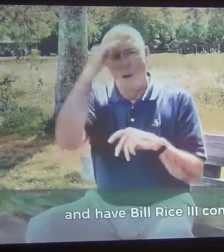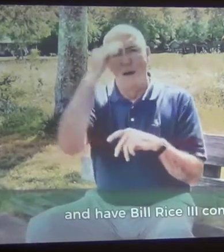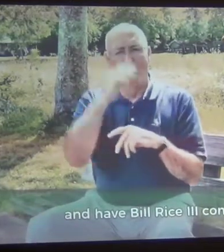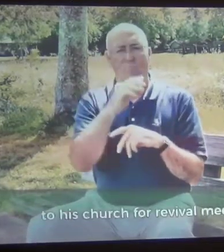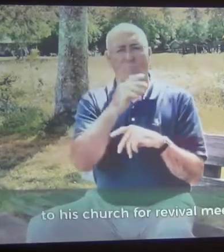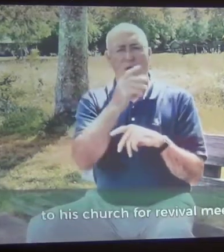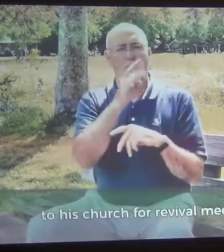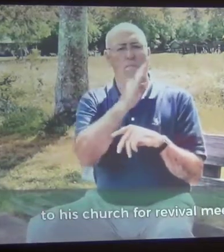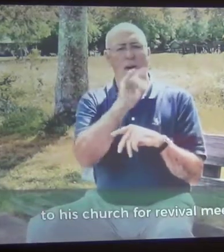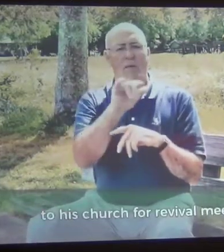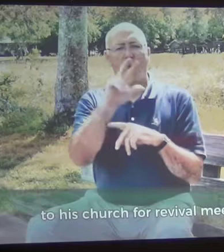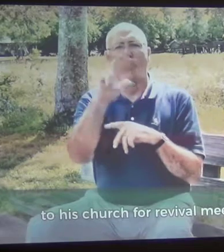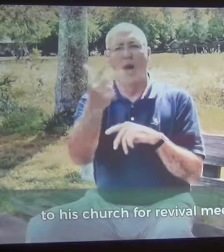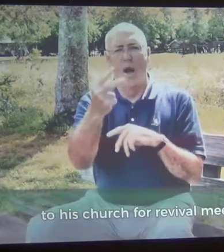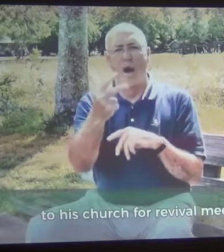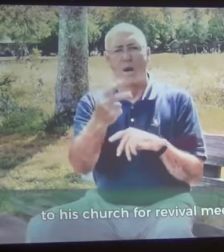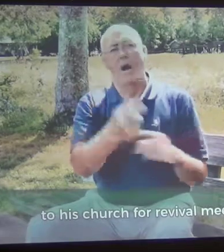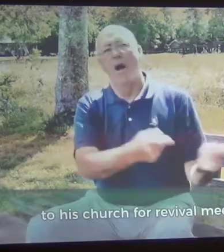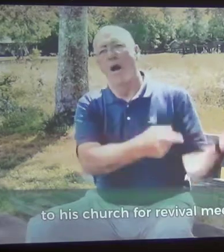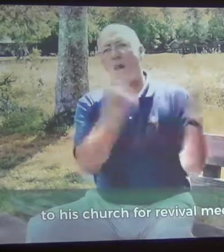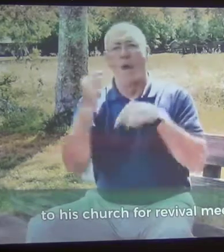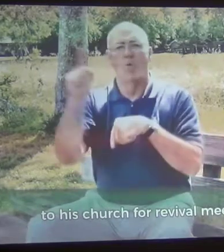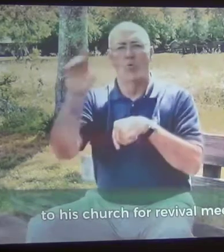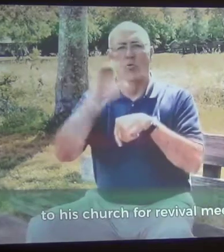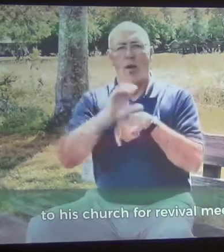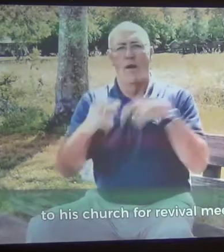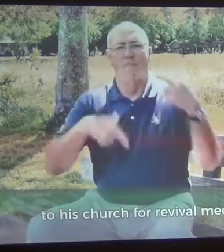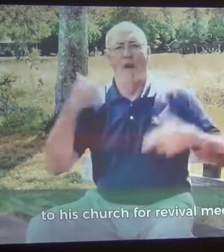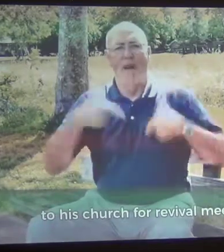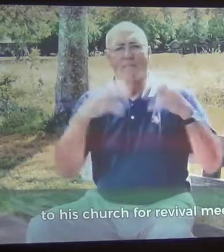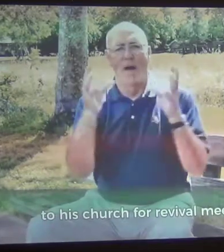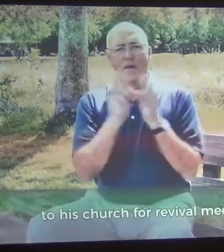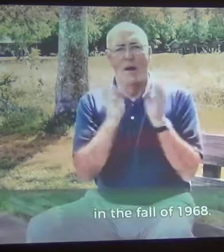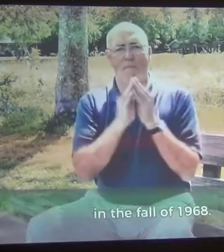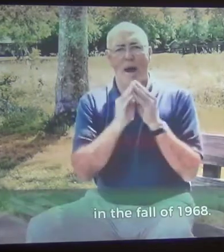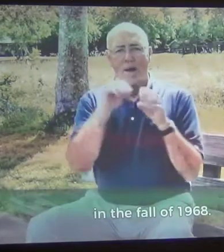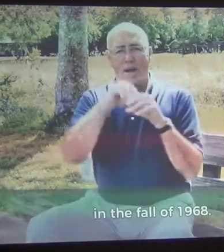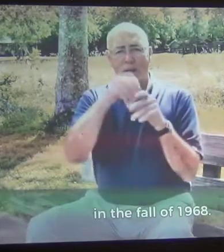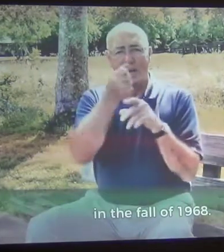come to his church for revival meetings in the fall of 1968.